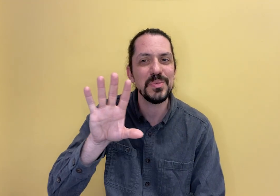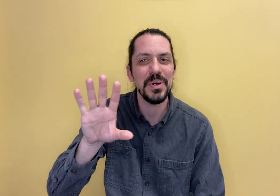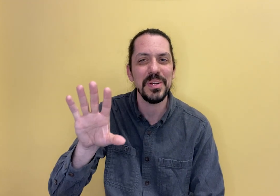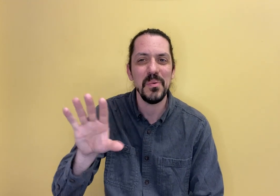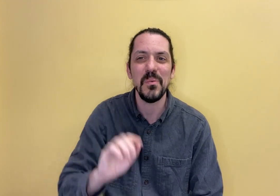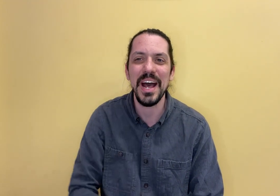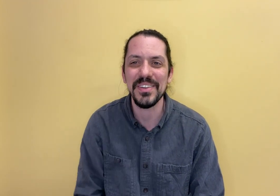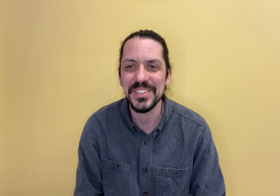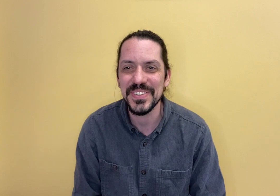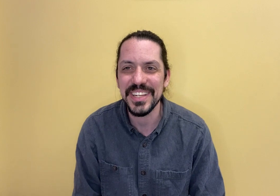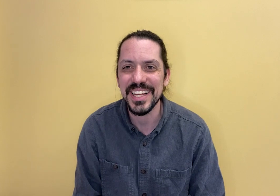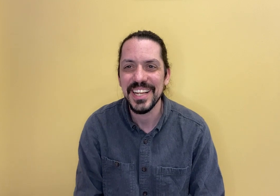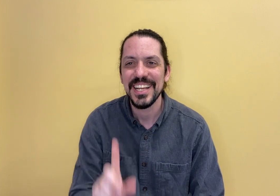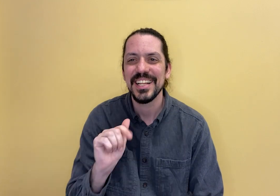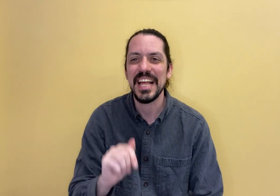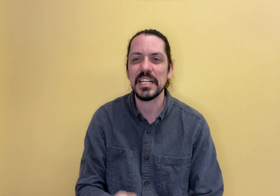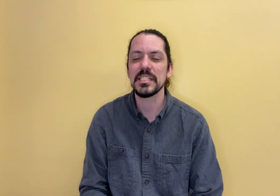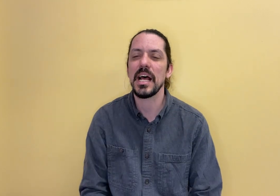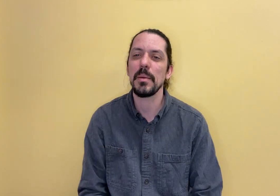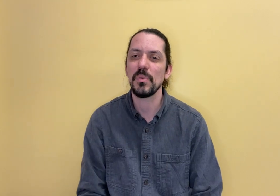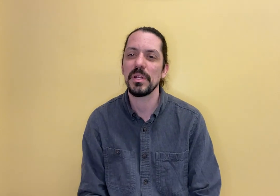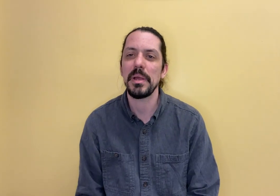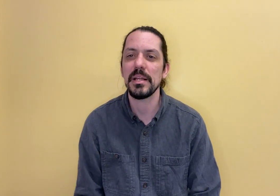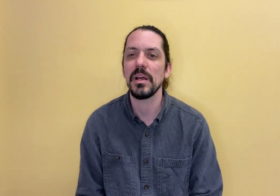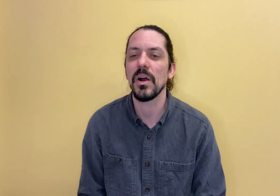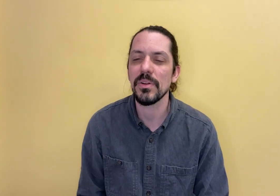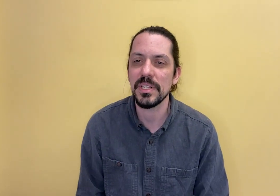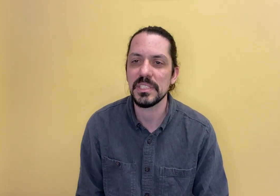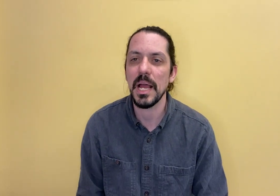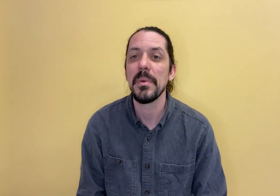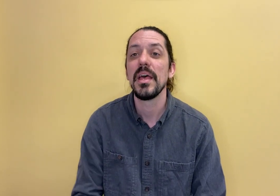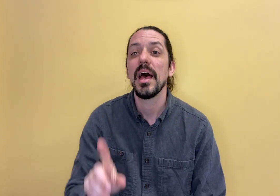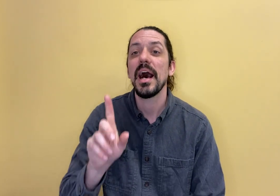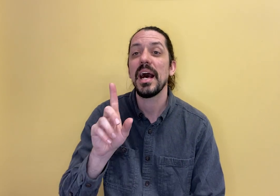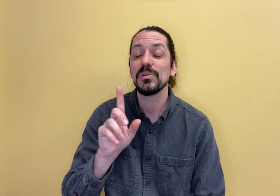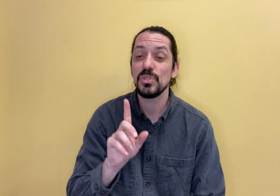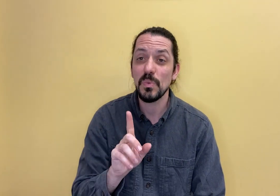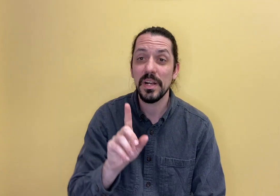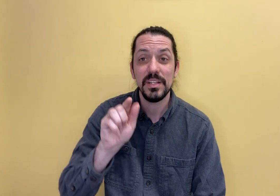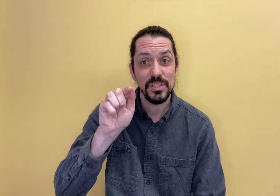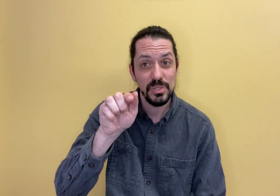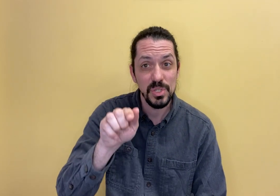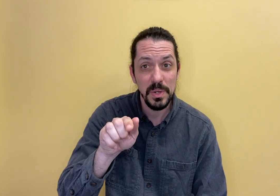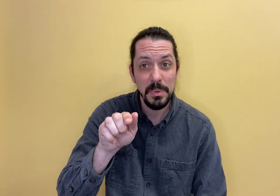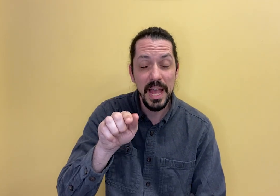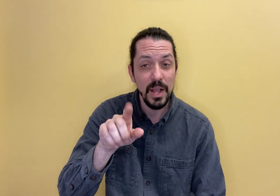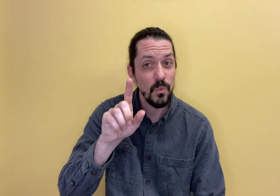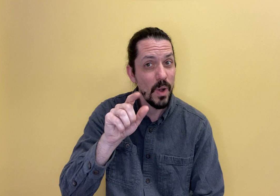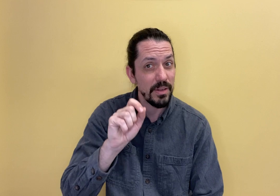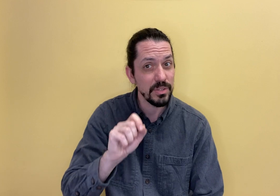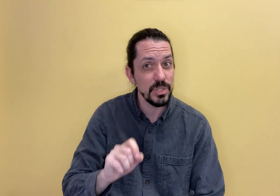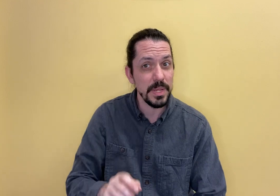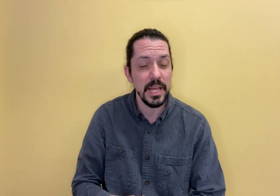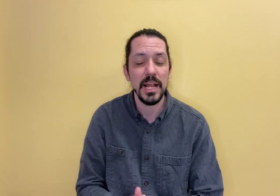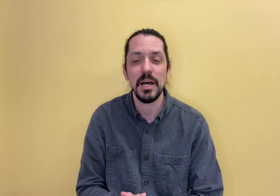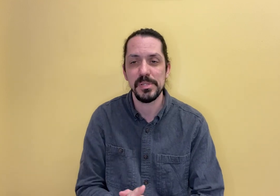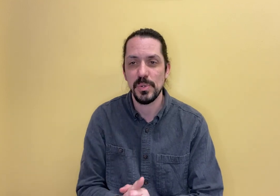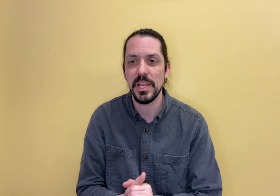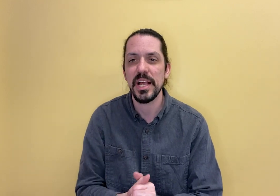one while you're doing it. Last time, we're going to make it harder this time. I'll do one. You do it back. While you're doing it, I'll be doing the next